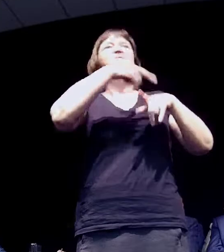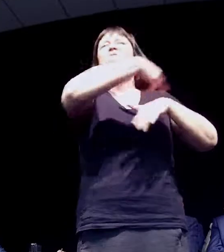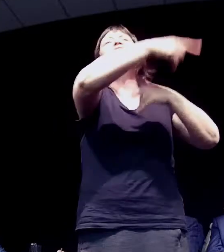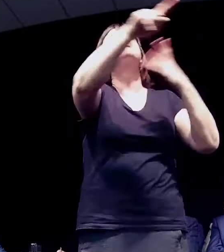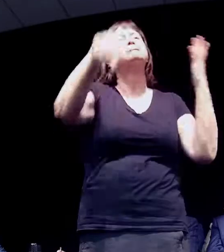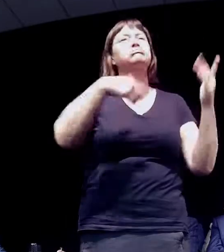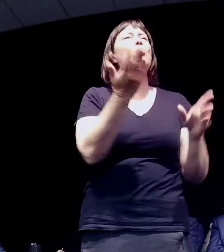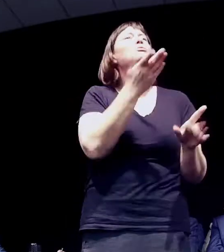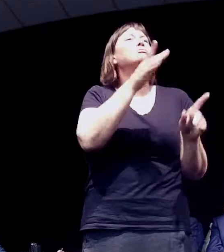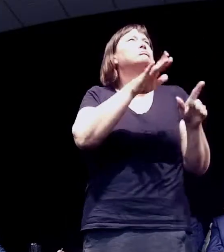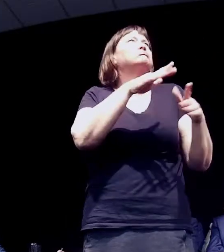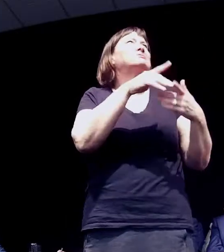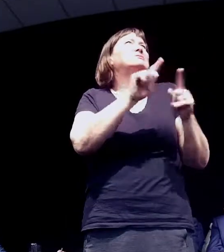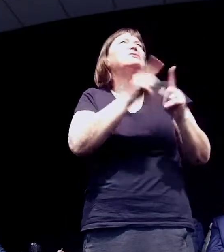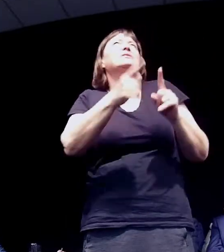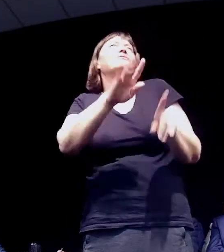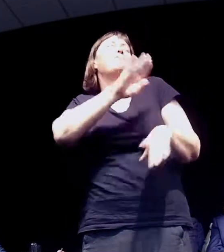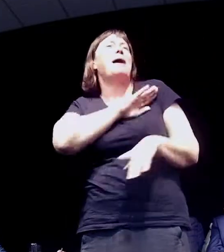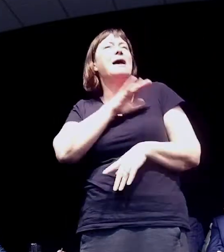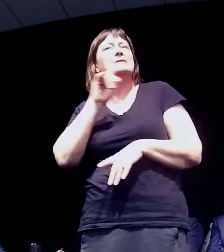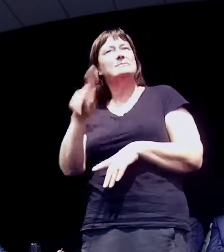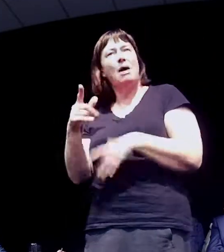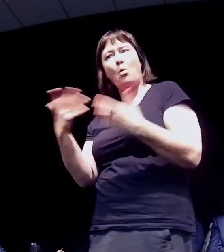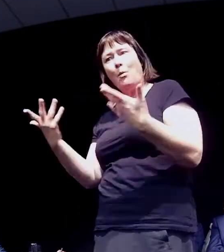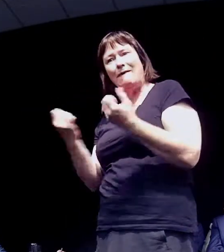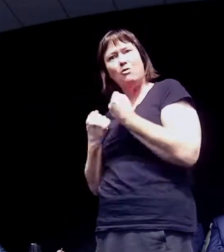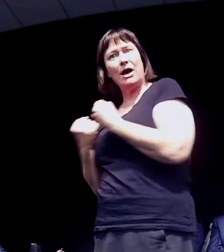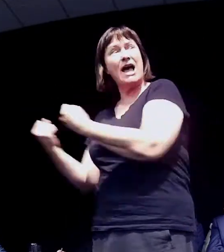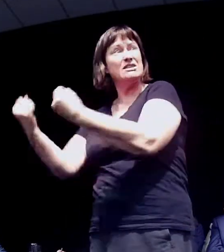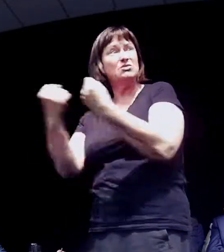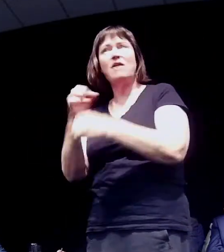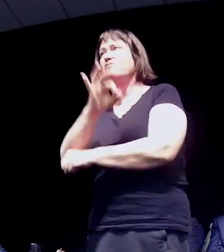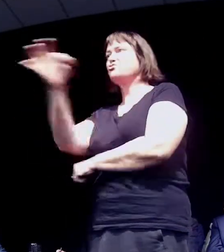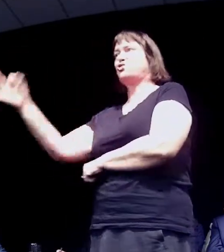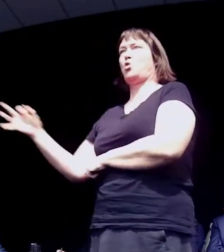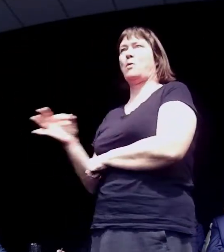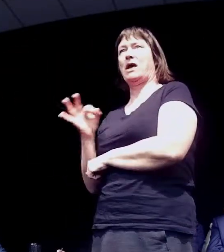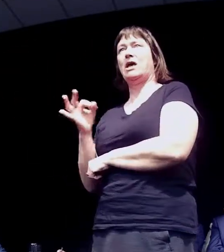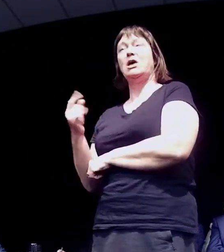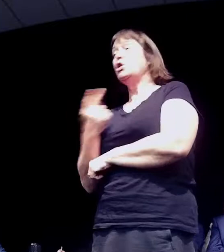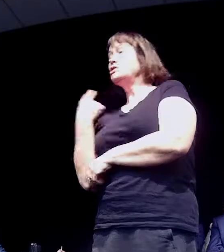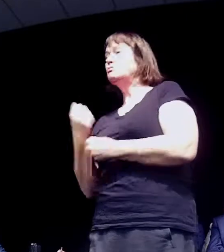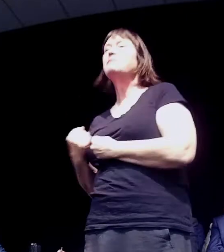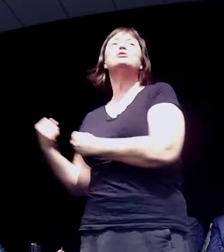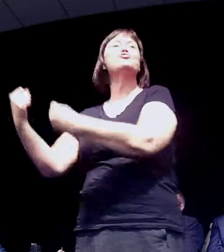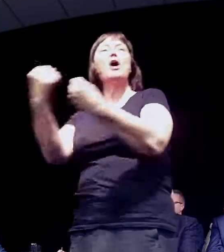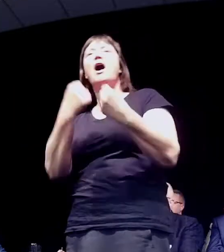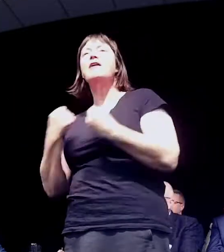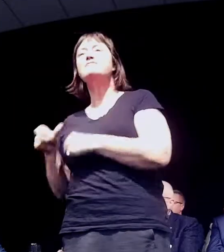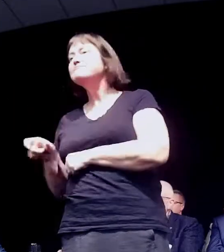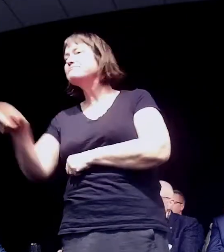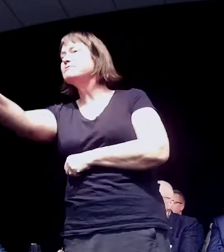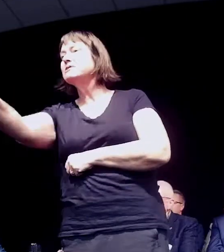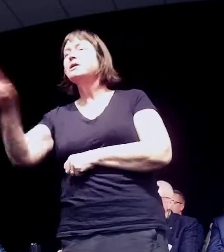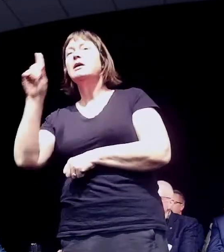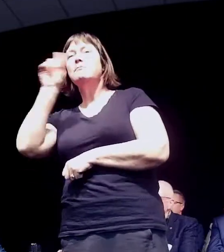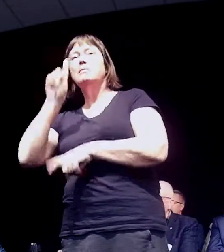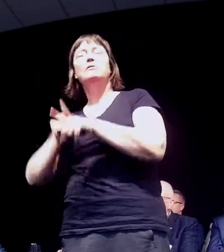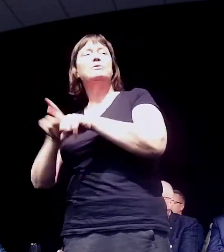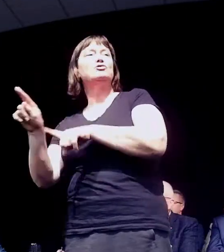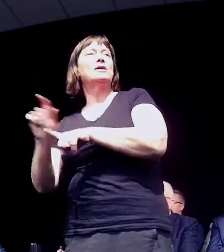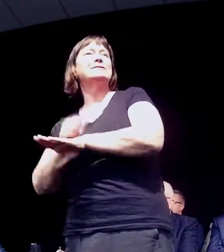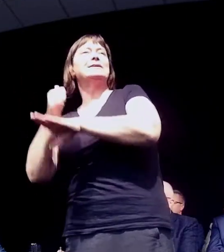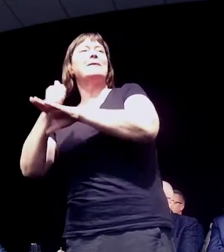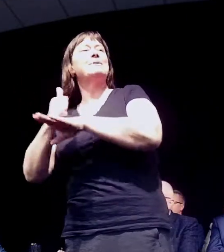enthusiasts to go to. So what are we left with? The streets. Give us somewhere to go. People have been trying to get a skid pad in Palmerston North for over